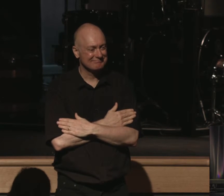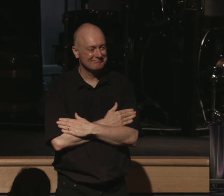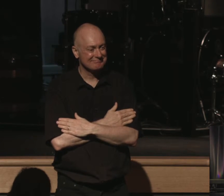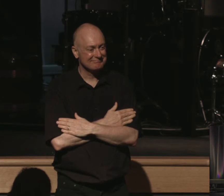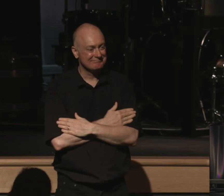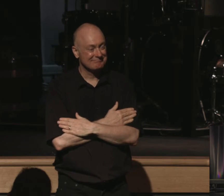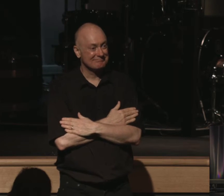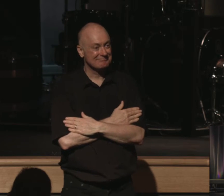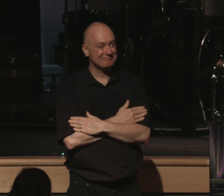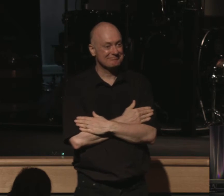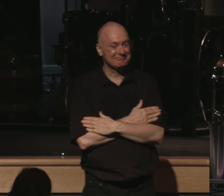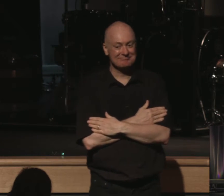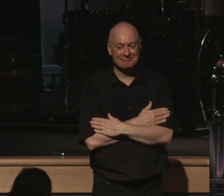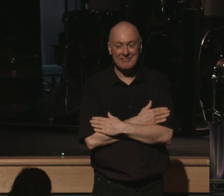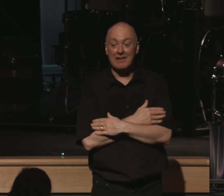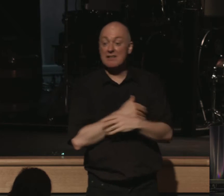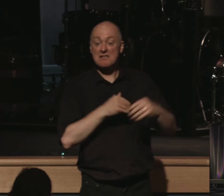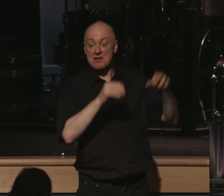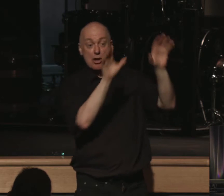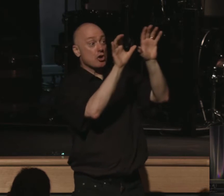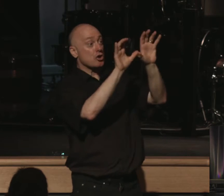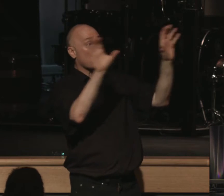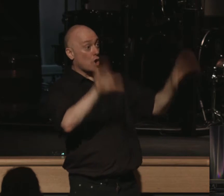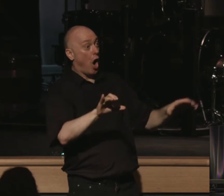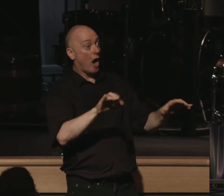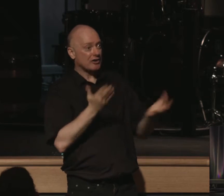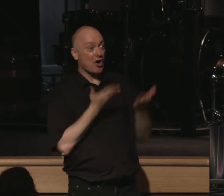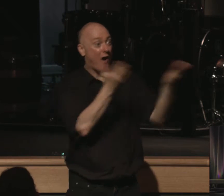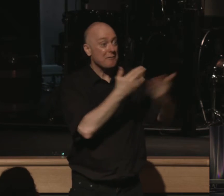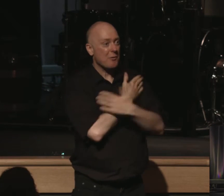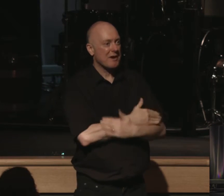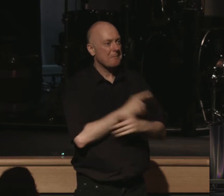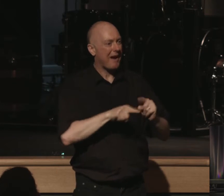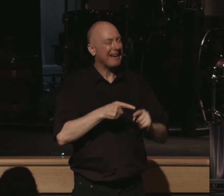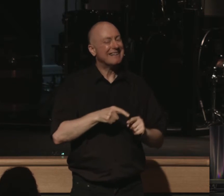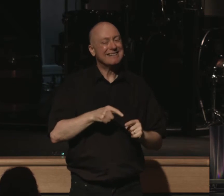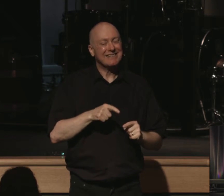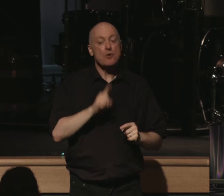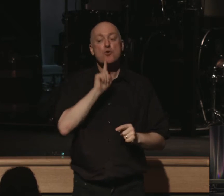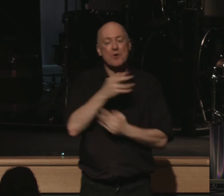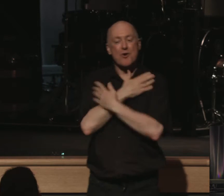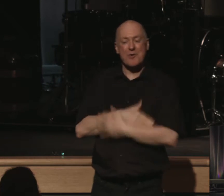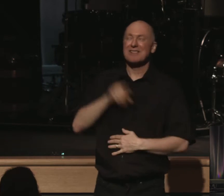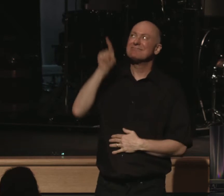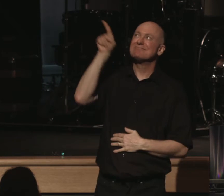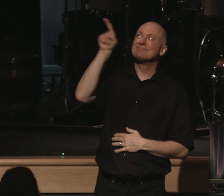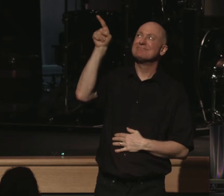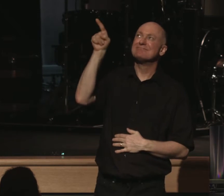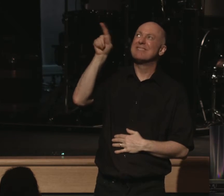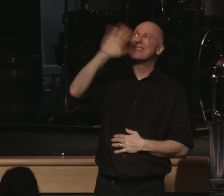As much as the cottage could offer me, that's the rest I need. That's the rest that never goes.